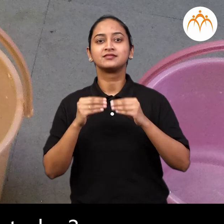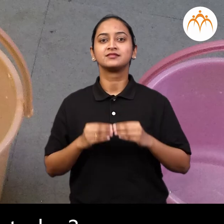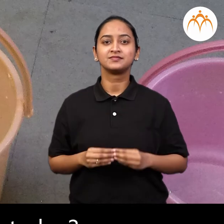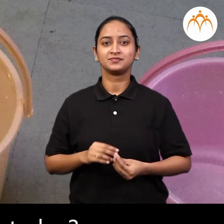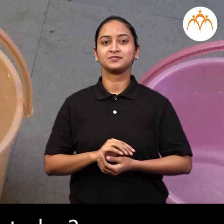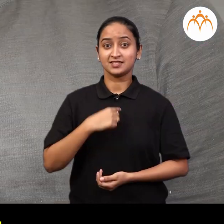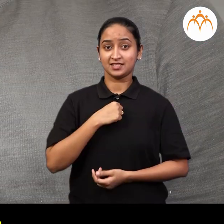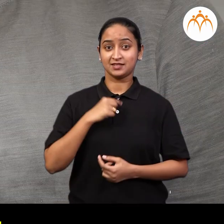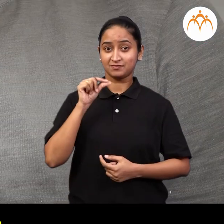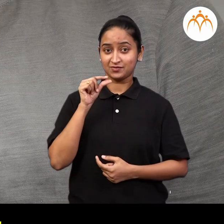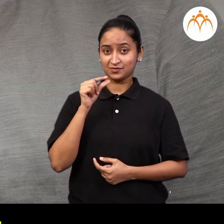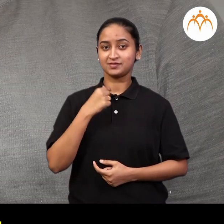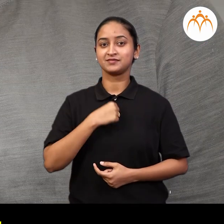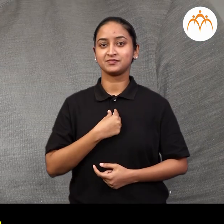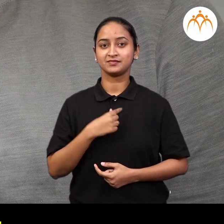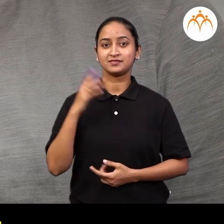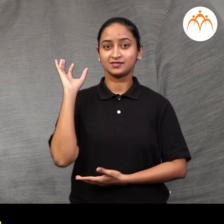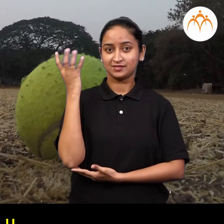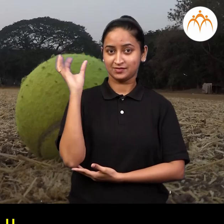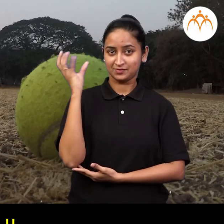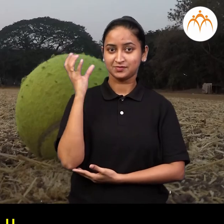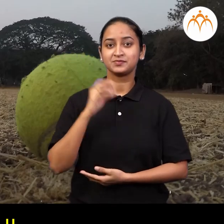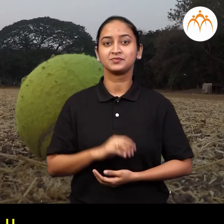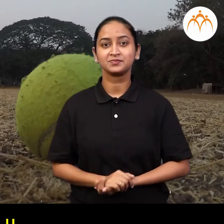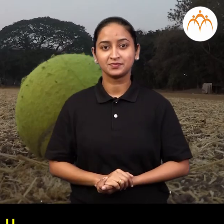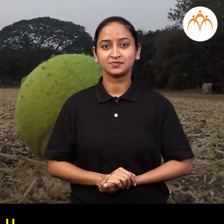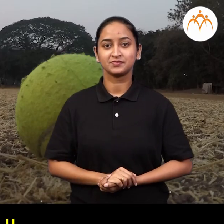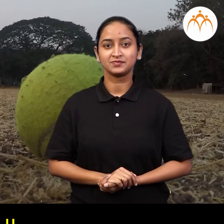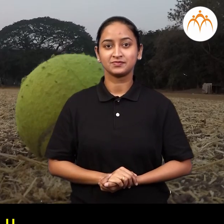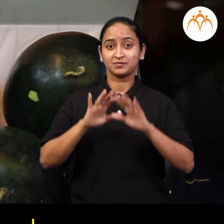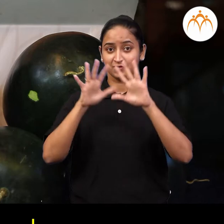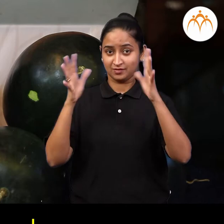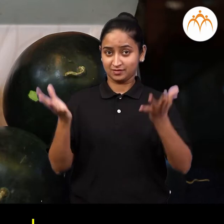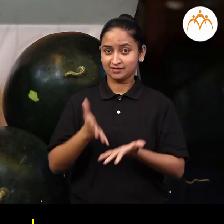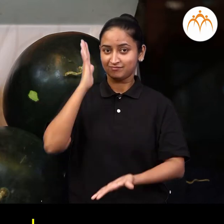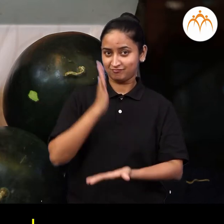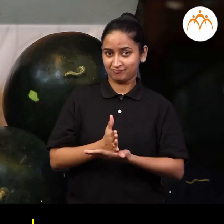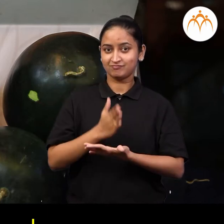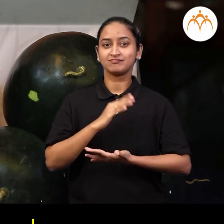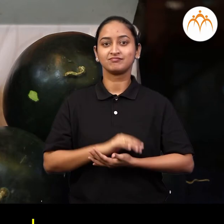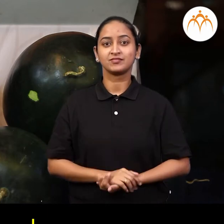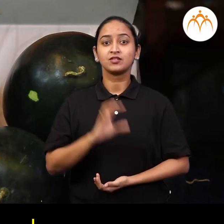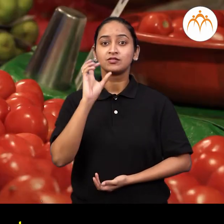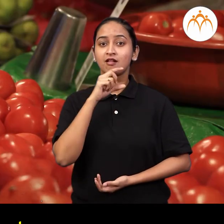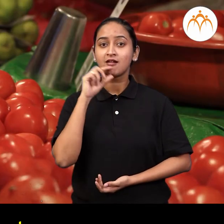button, Ball, Watermelon, Tomato,